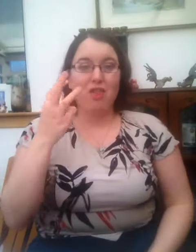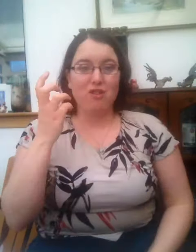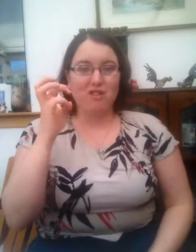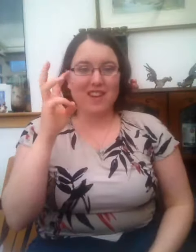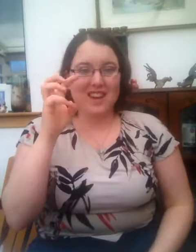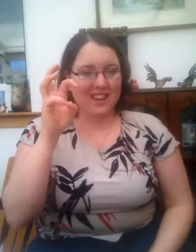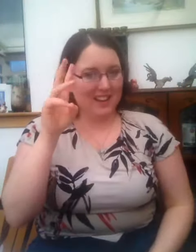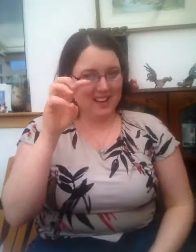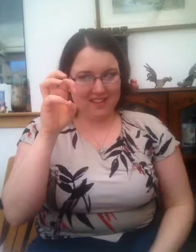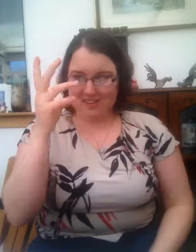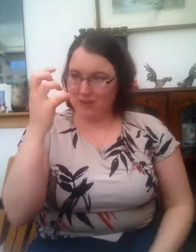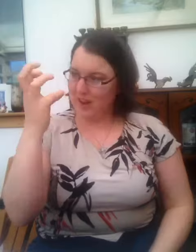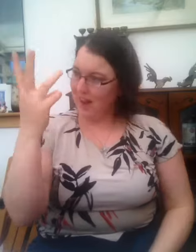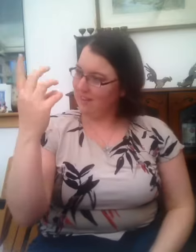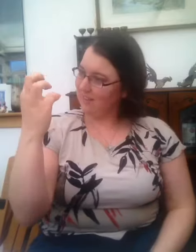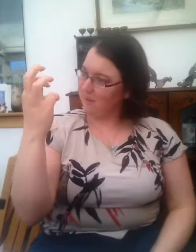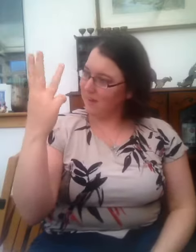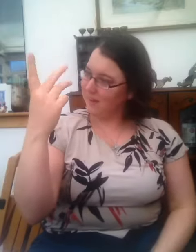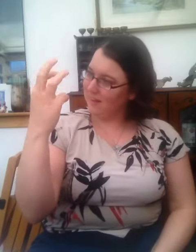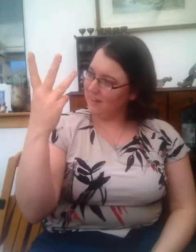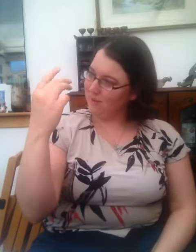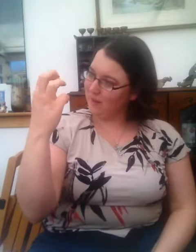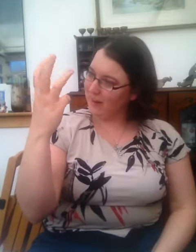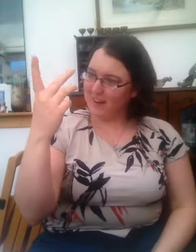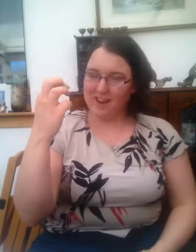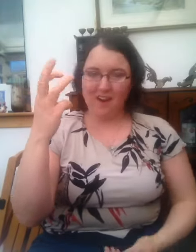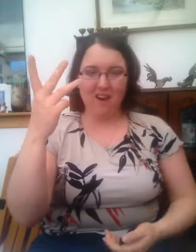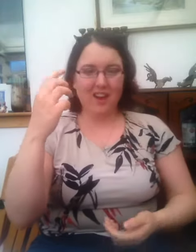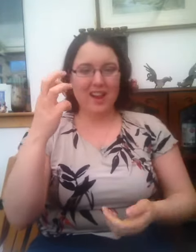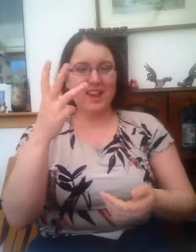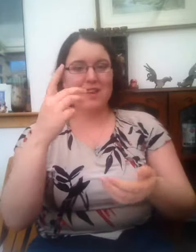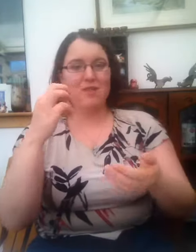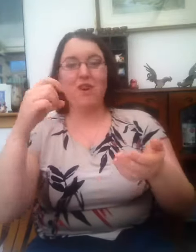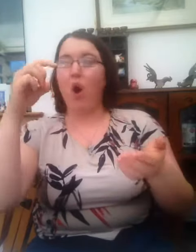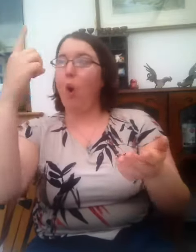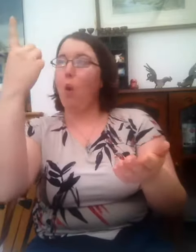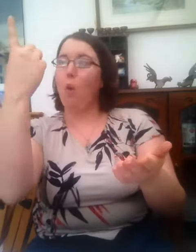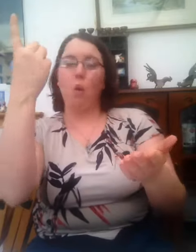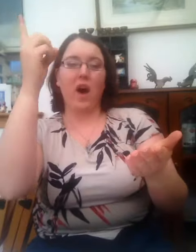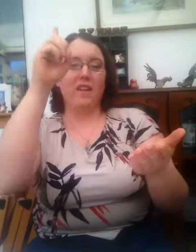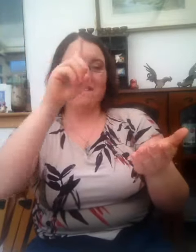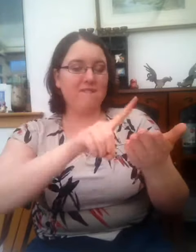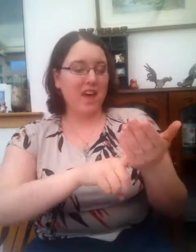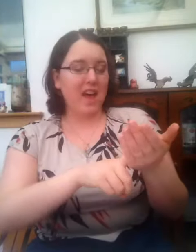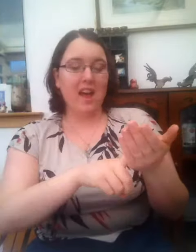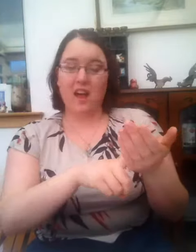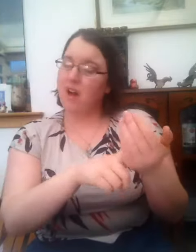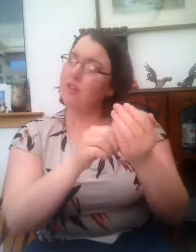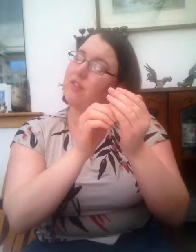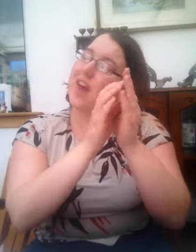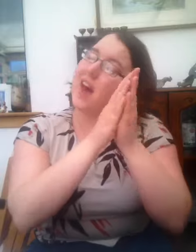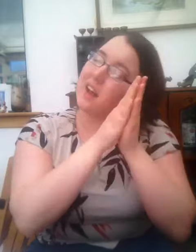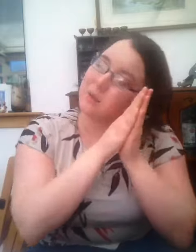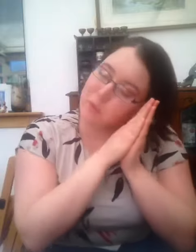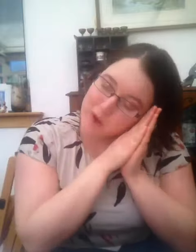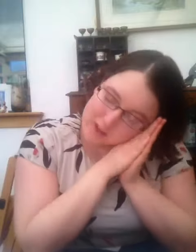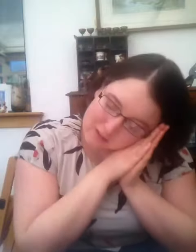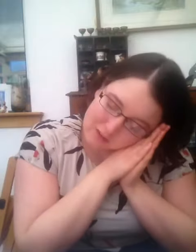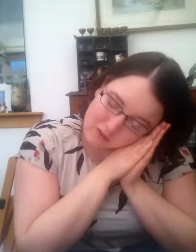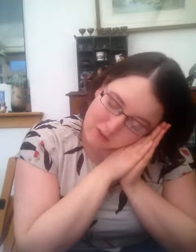Three little caterpillars wriggling on a leaf. One fell off and went to